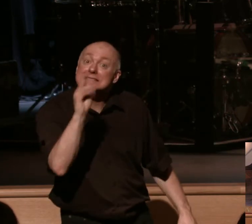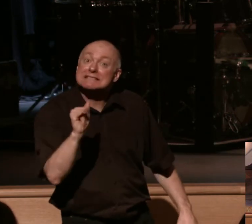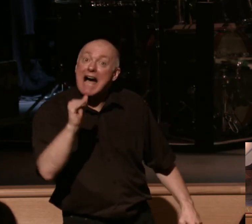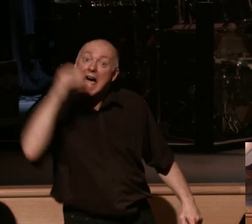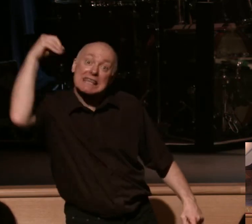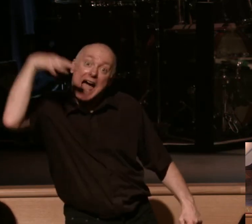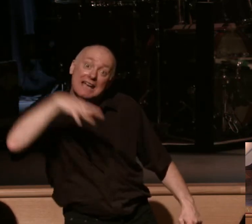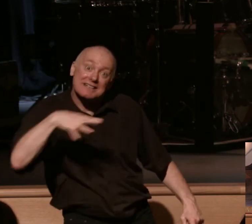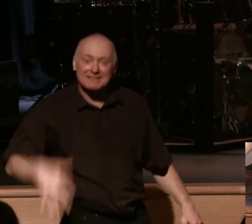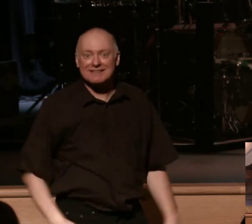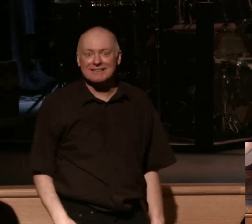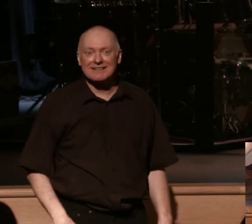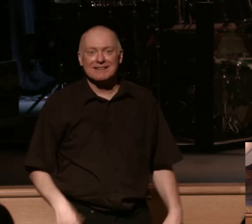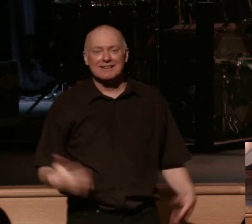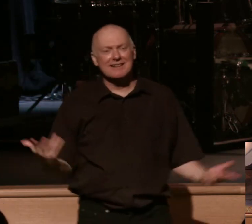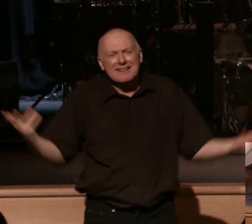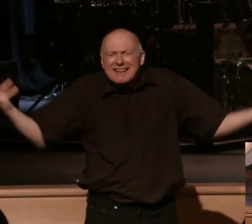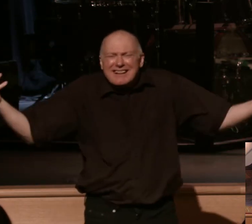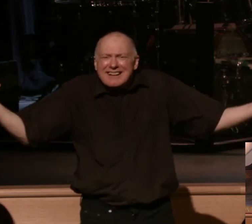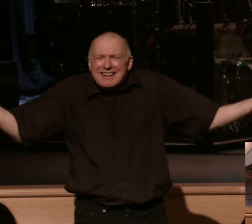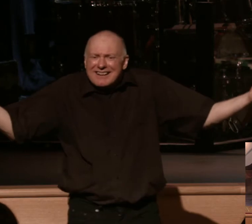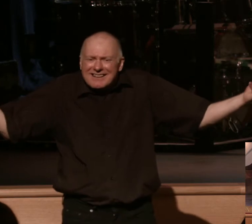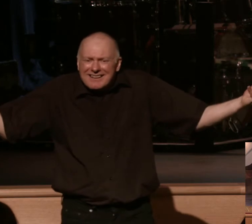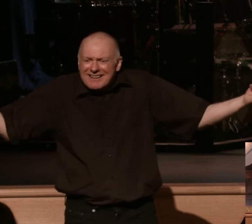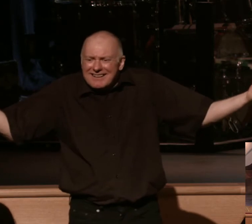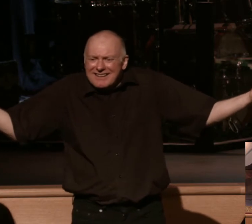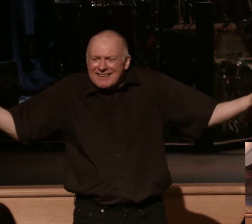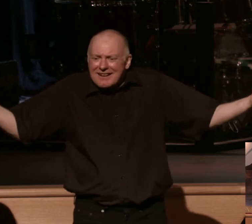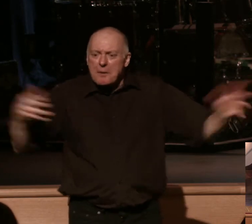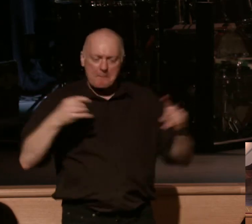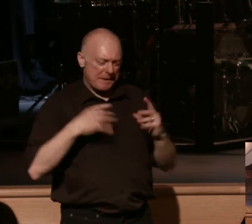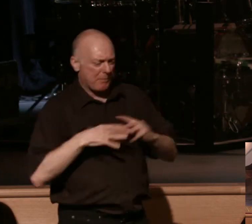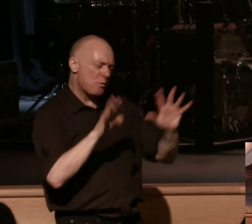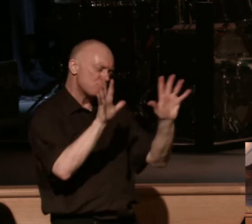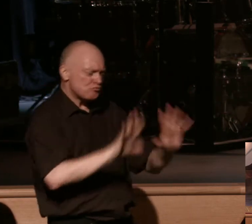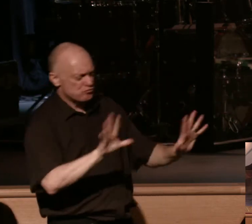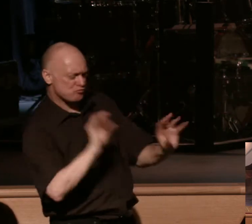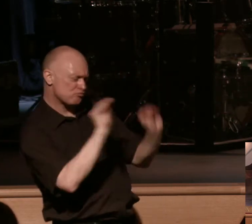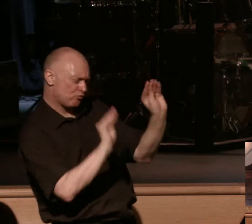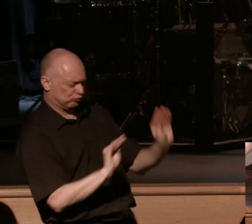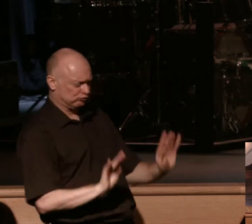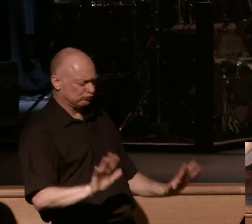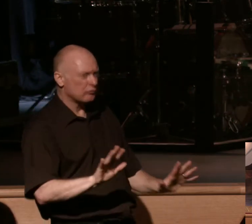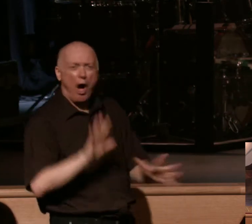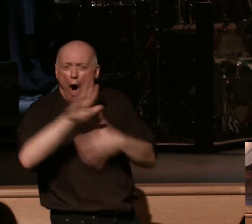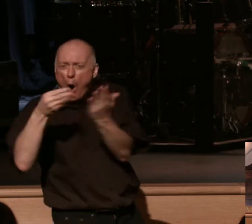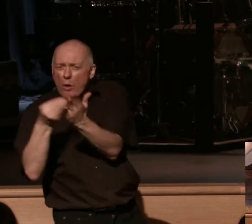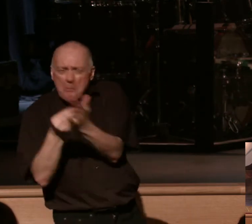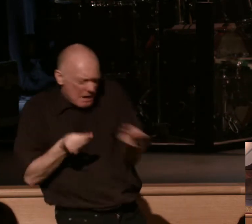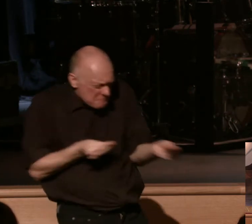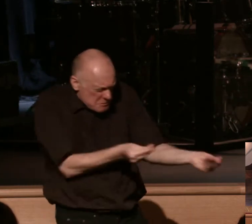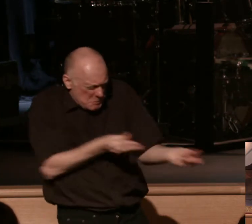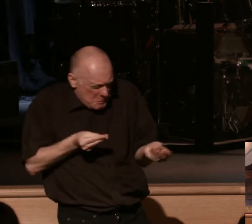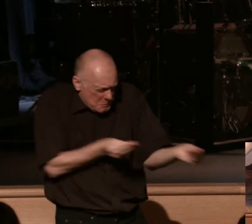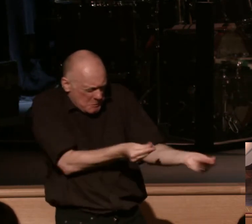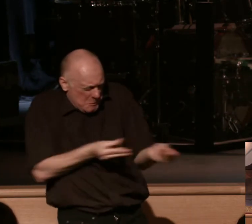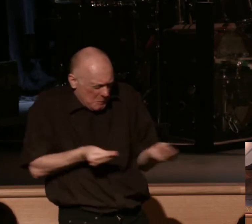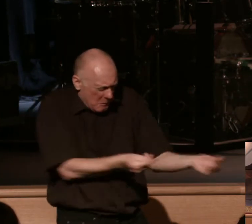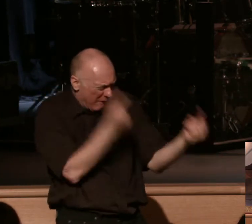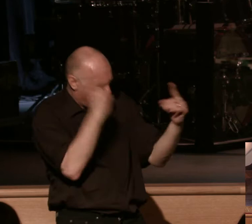And, and, and I spend so much time and I, and I just, I just love dressing it up and, and I put all the money in this tent and I'm so excited. It's